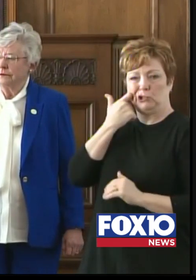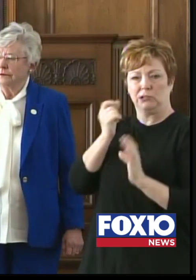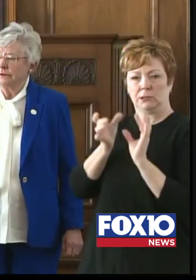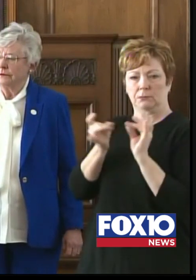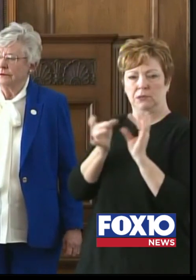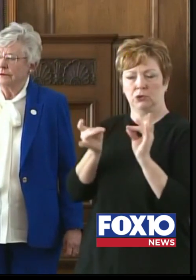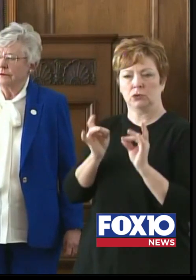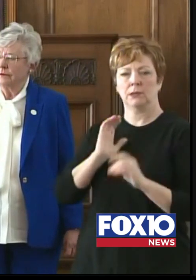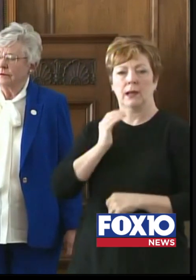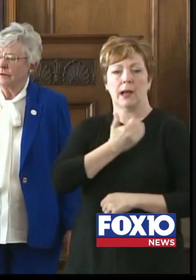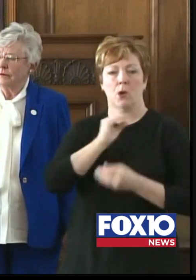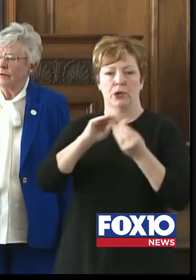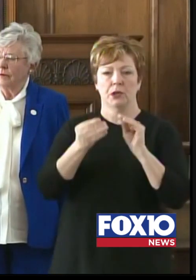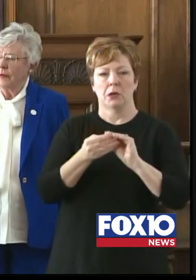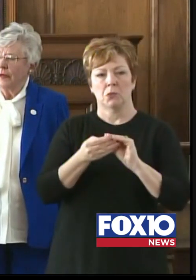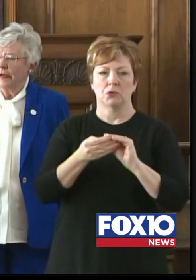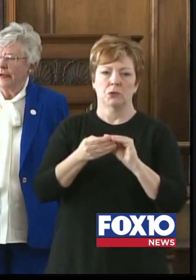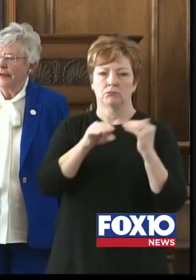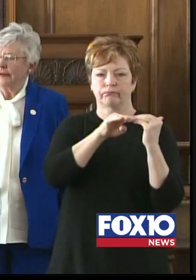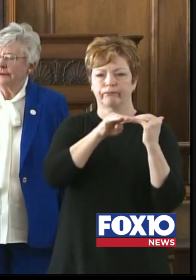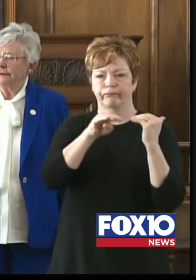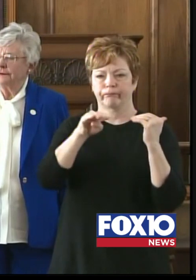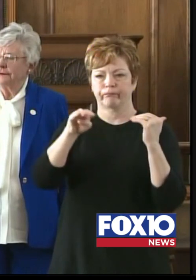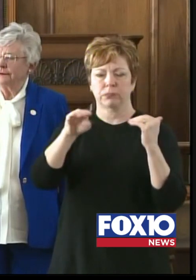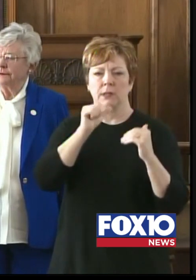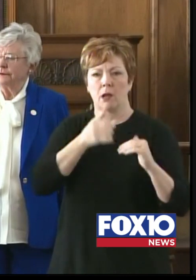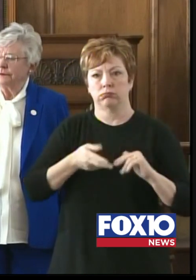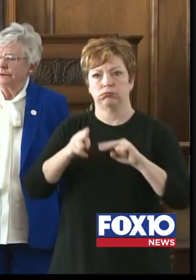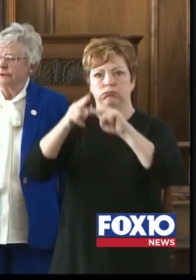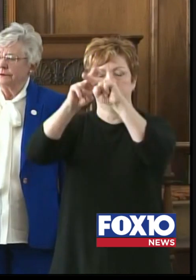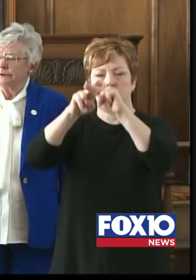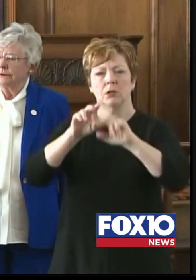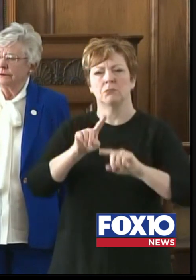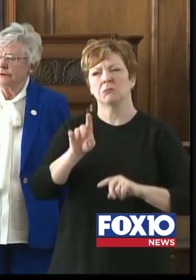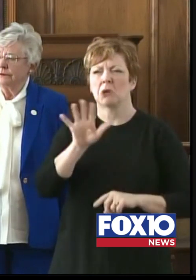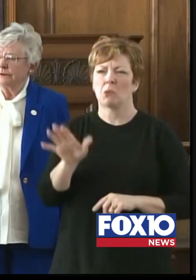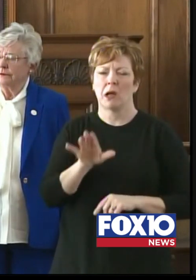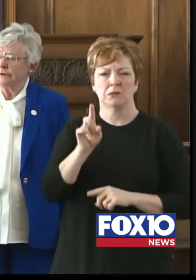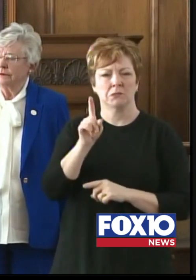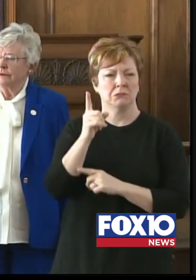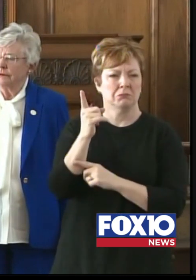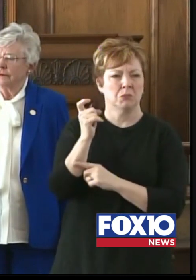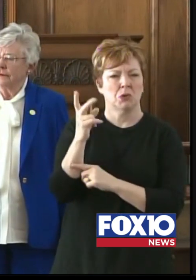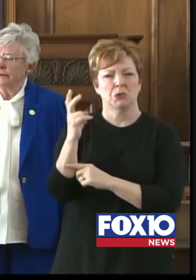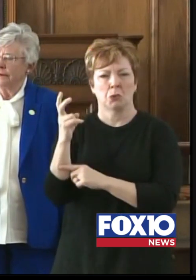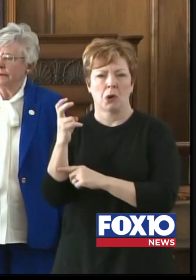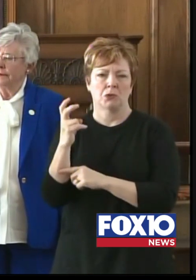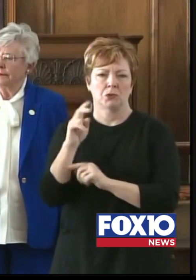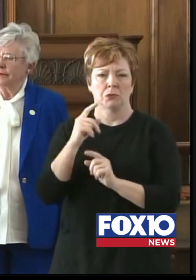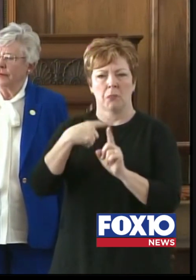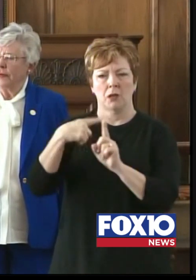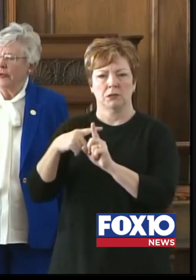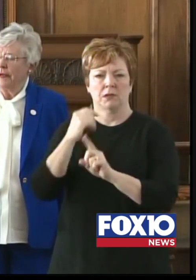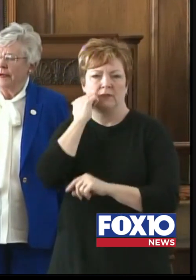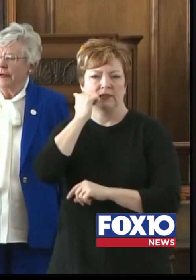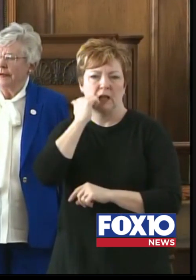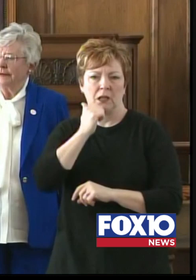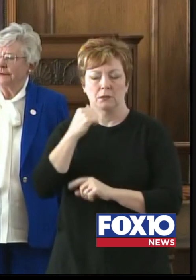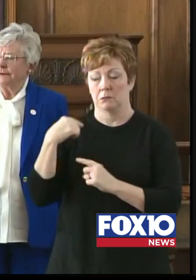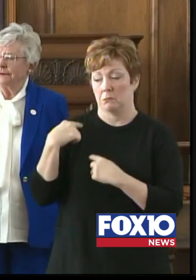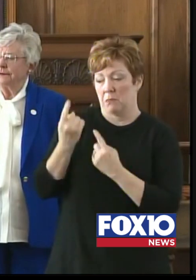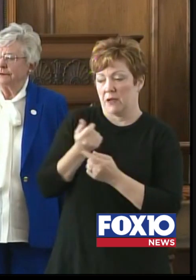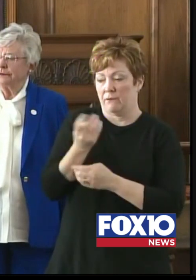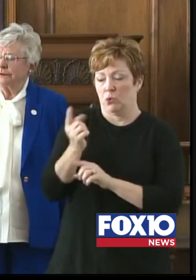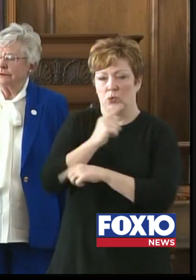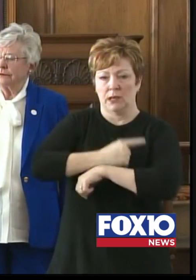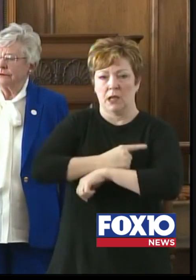Our case numbers are relatively flat. We are somewhere around a couple of hundred cases a day. Over the past few days, we've